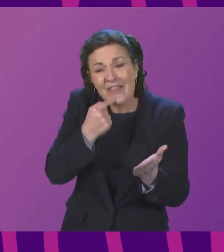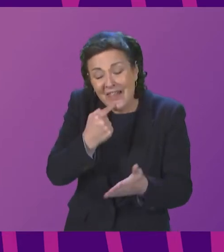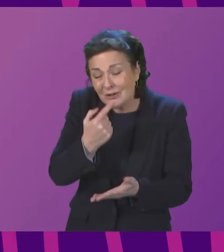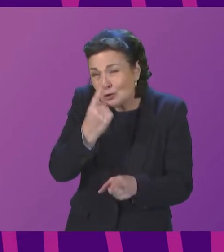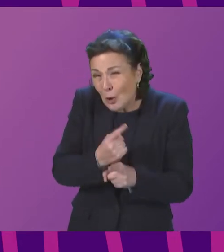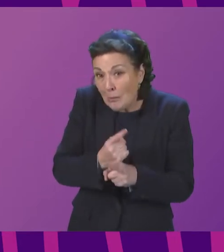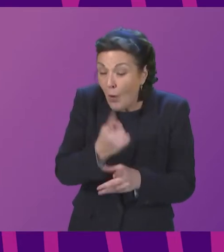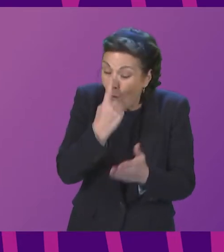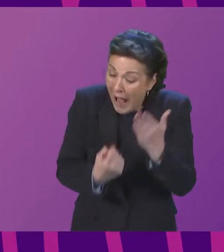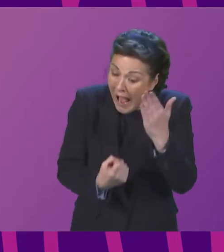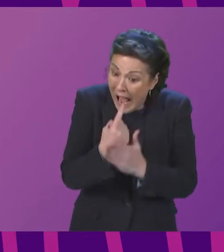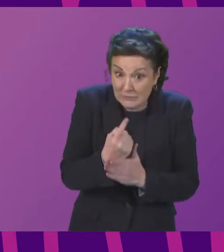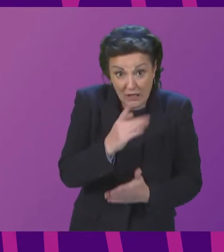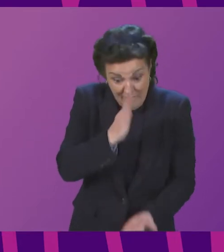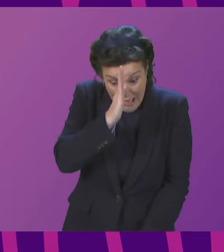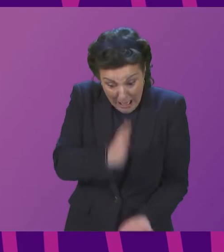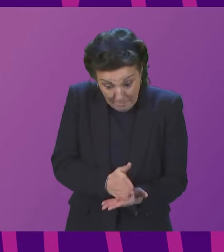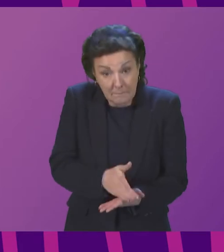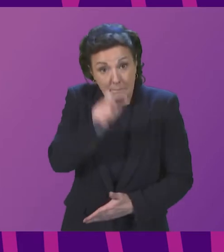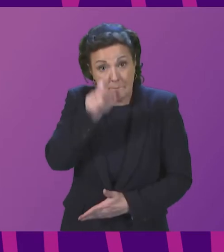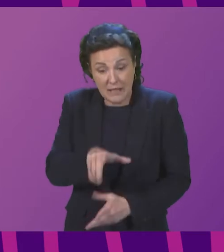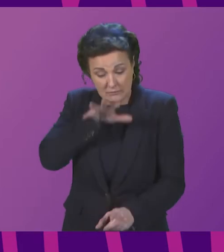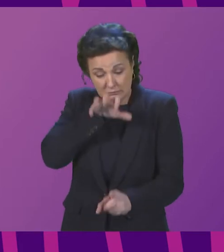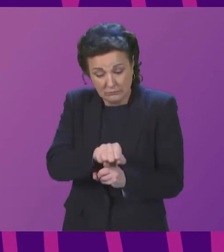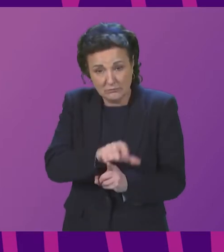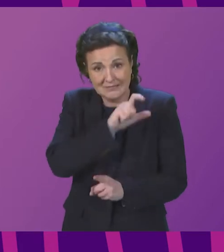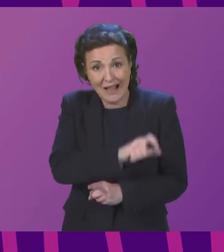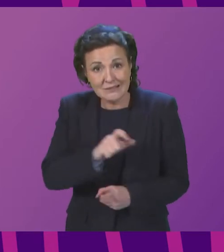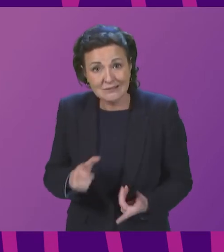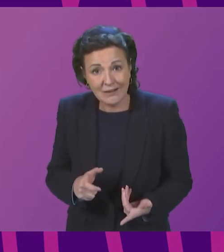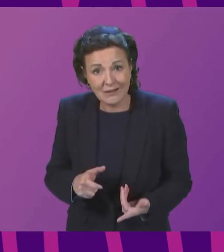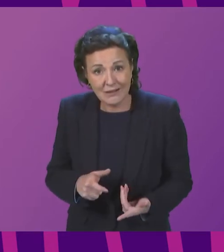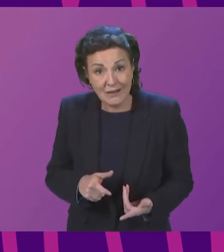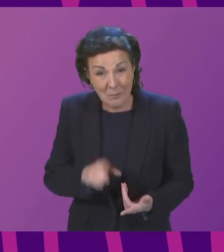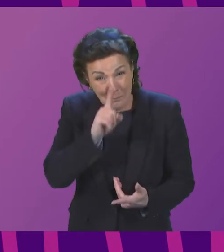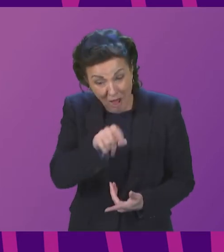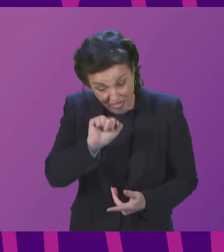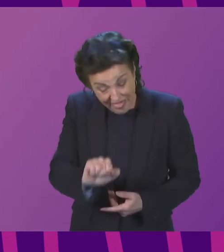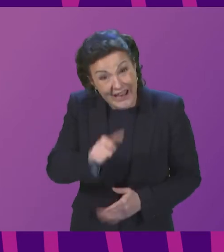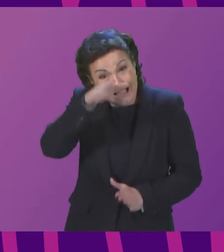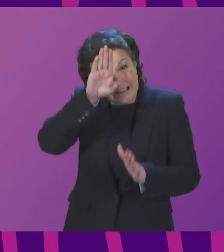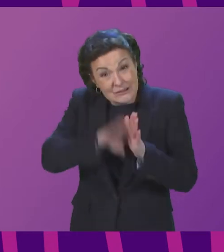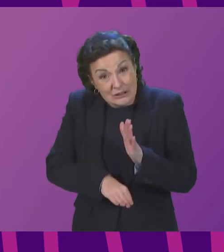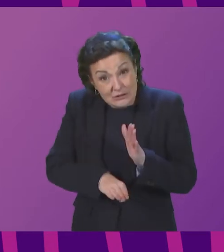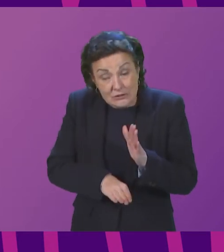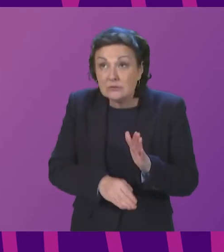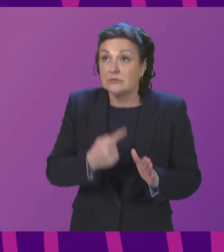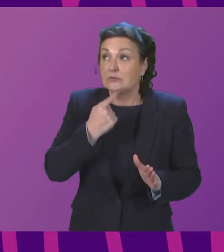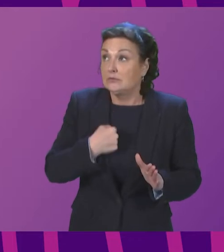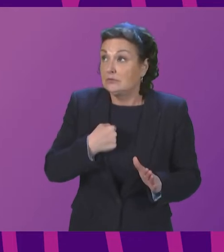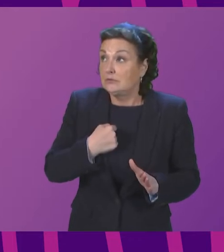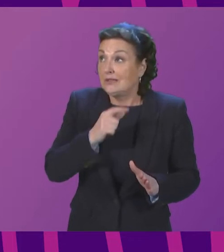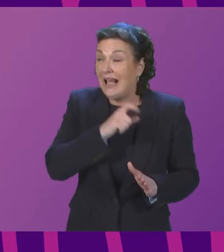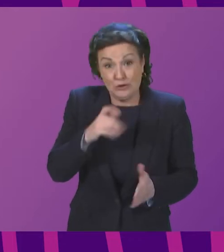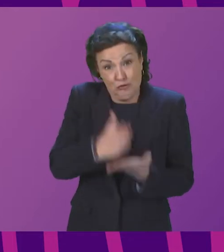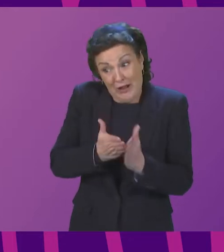diagnosis and how that is exacerbated by the experience that this individual petitioner